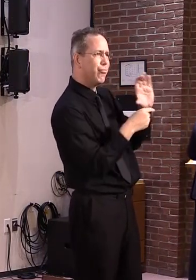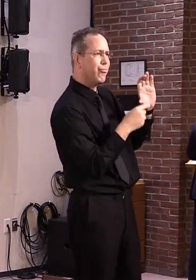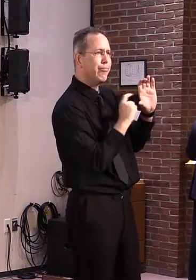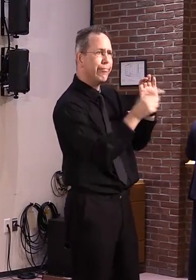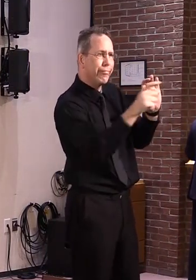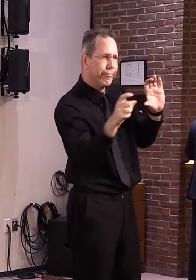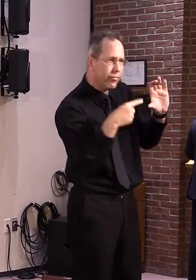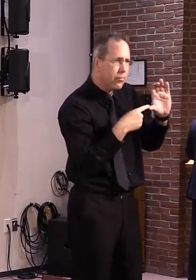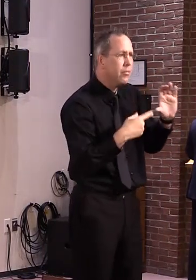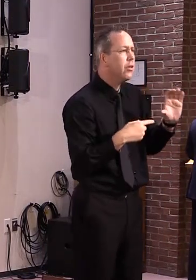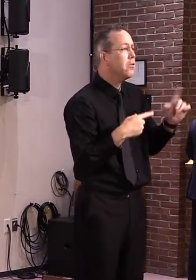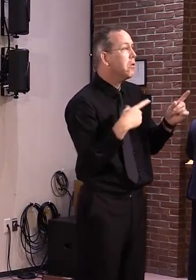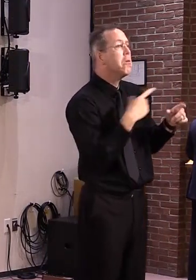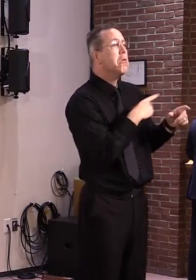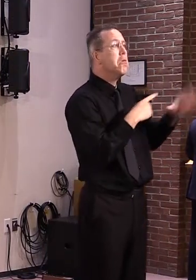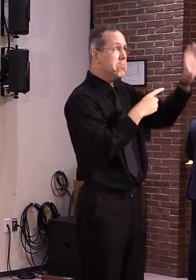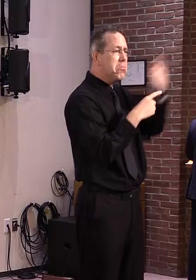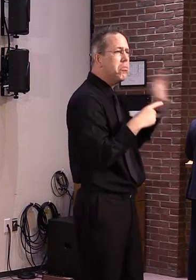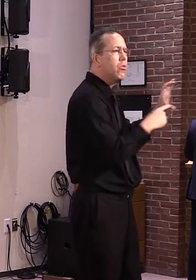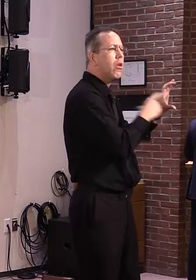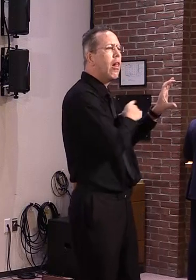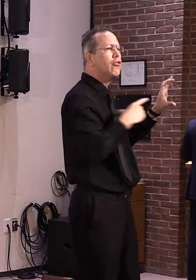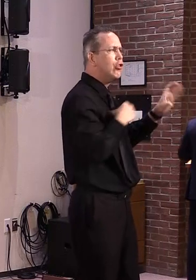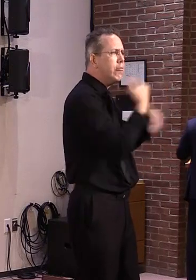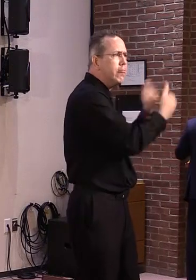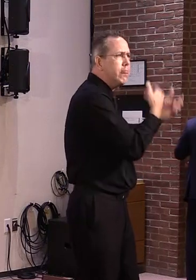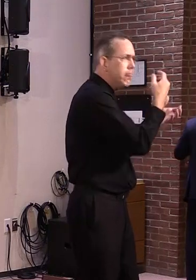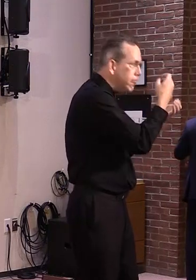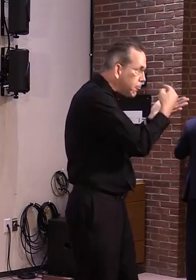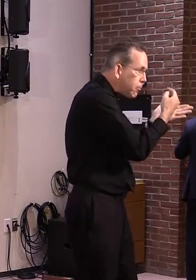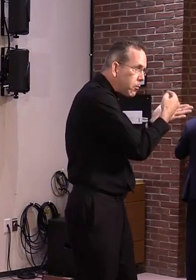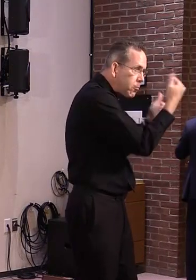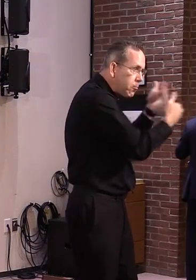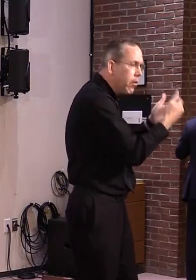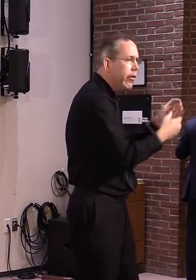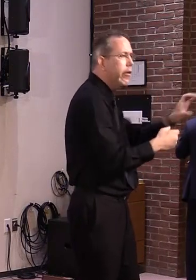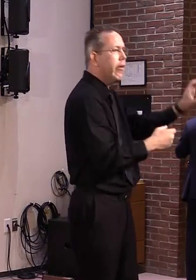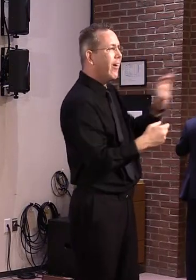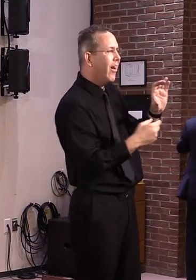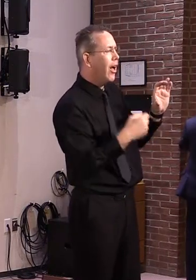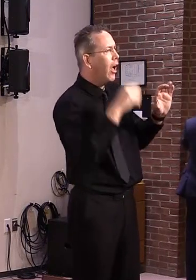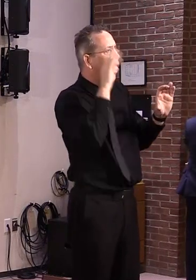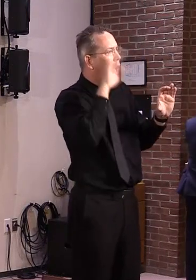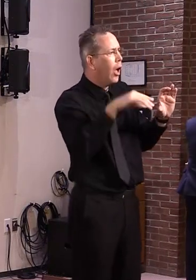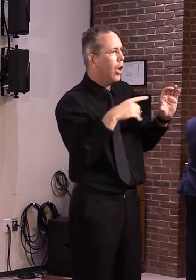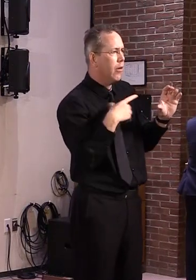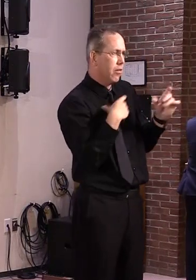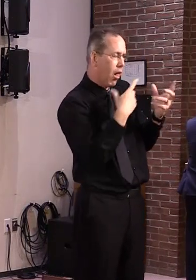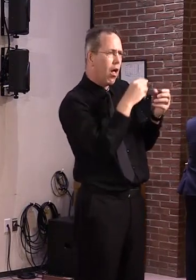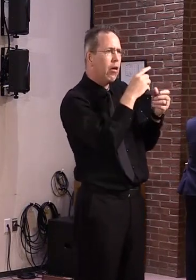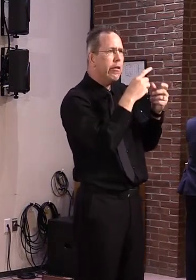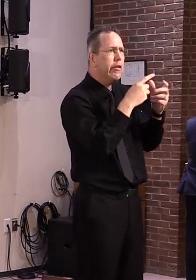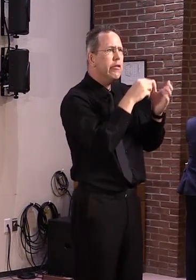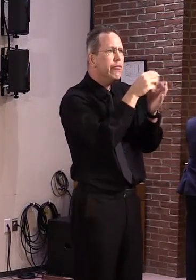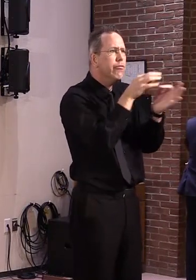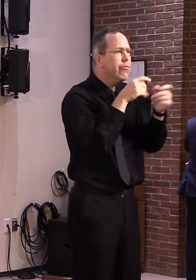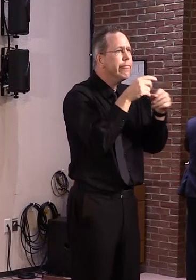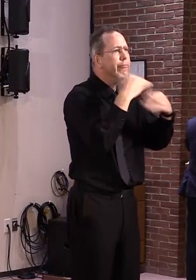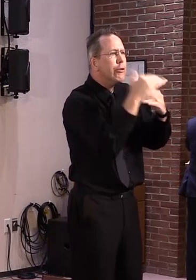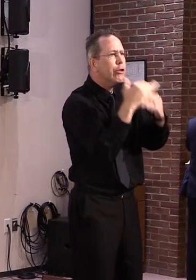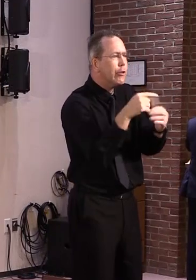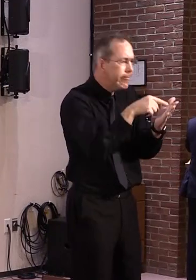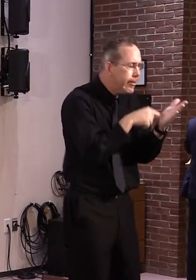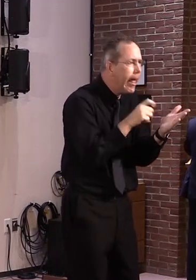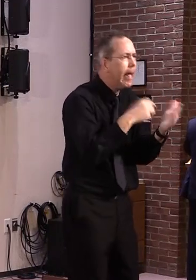requested and more strings attached, I do appreciate the legislature's efforts over the past several weeks, and I look forward to working with them